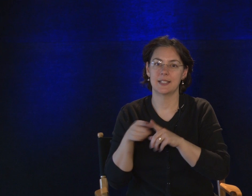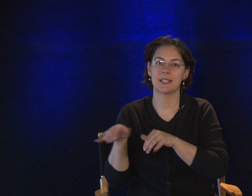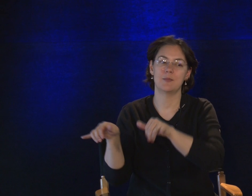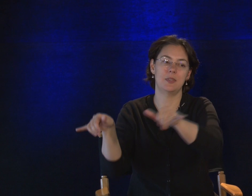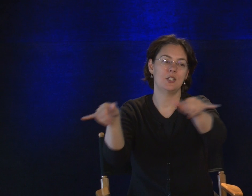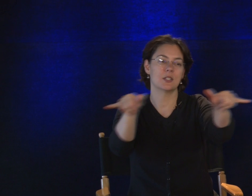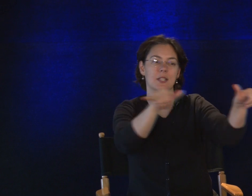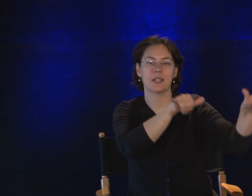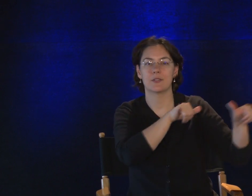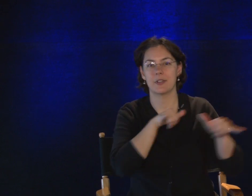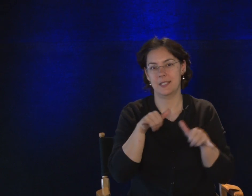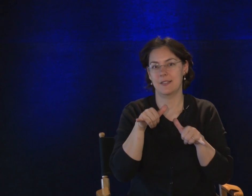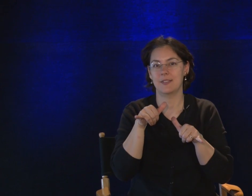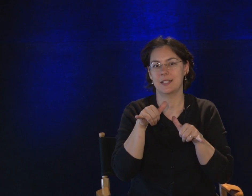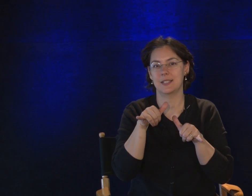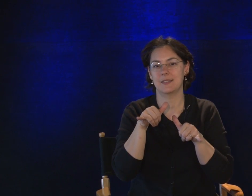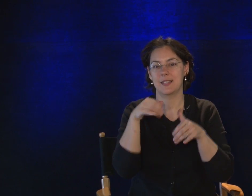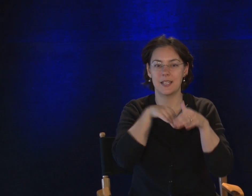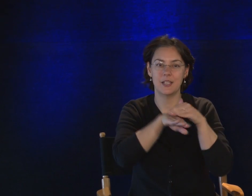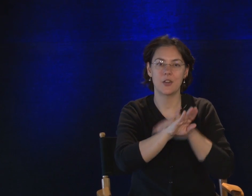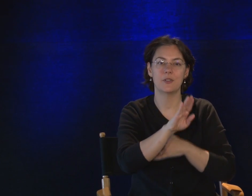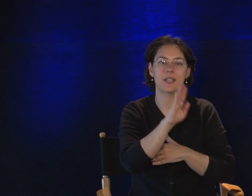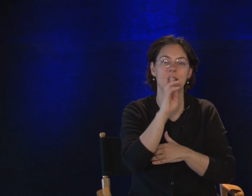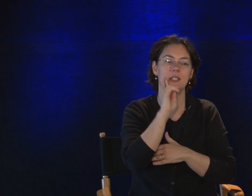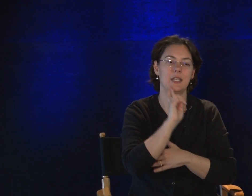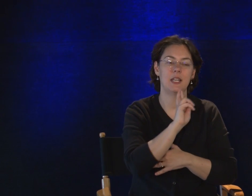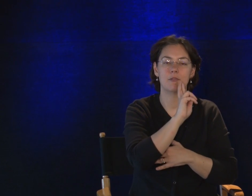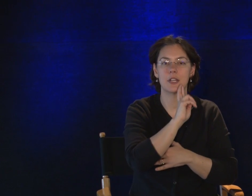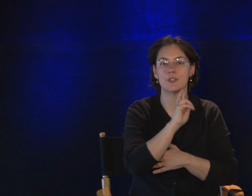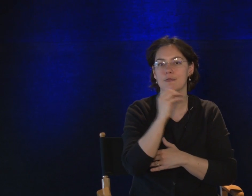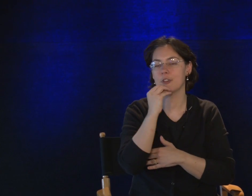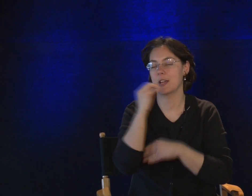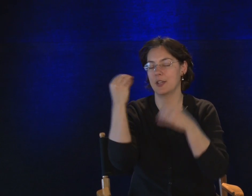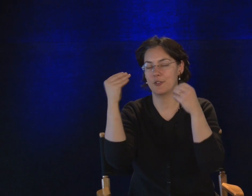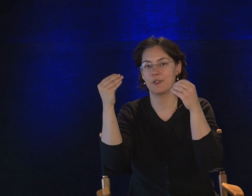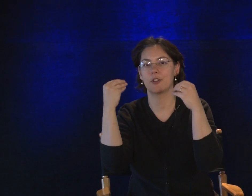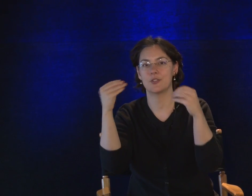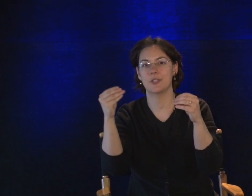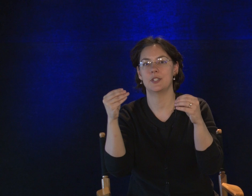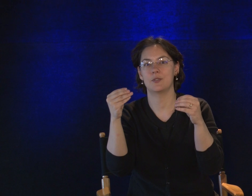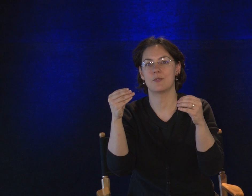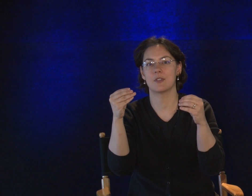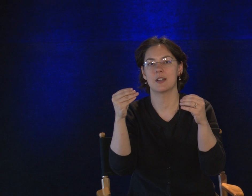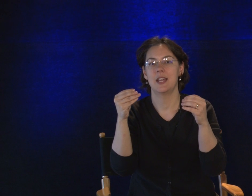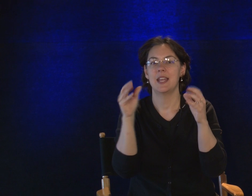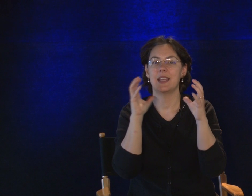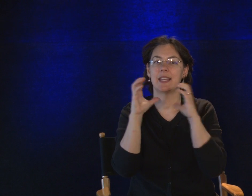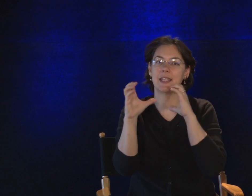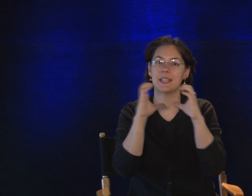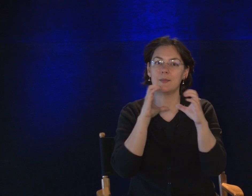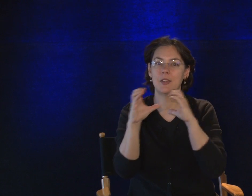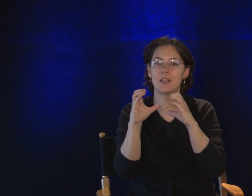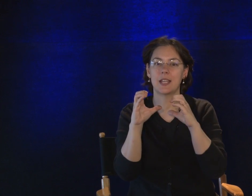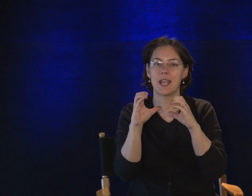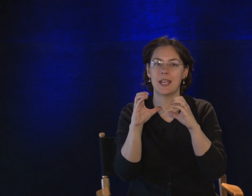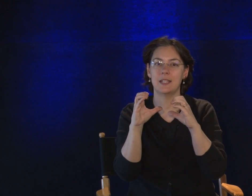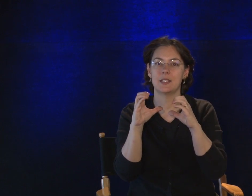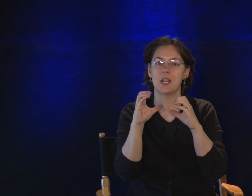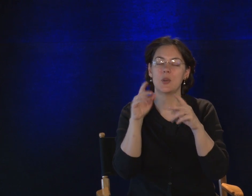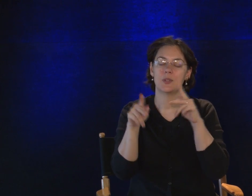can be just like the rest of us. They can go into any restaurant or grocery store and they can communicate with